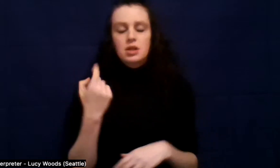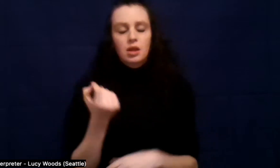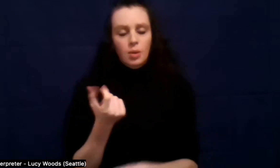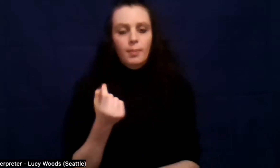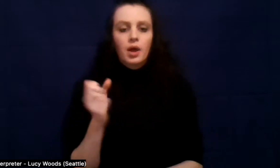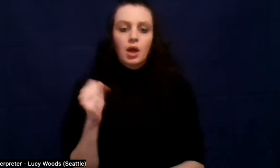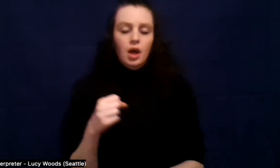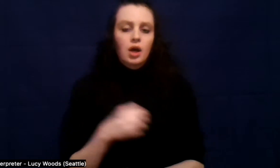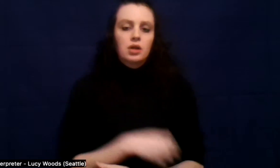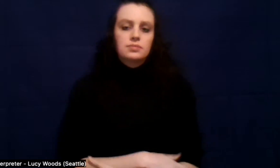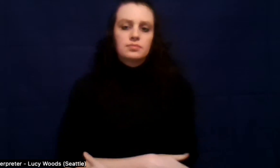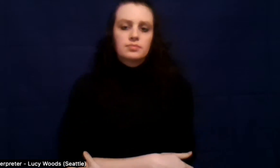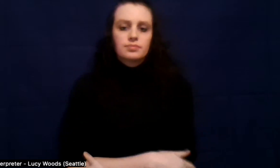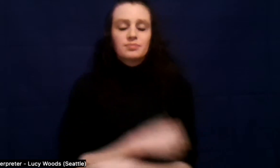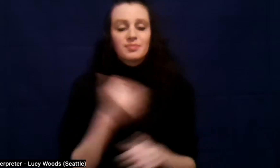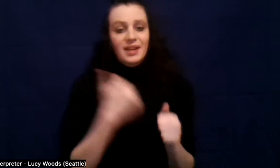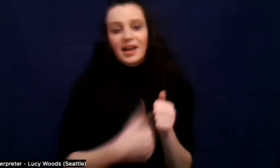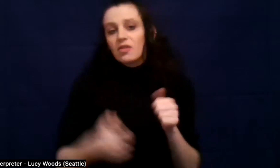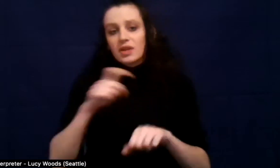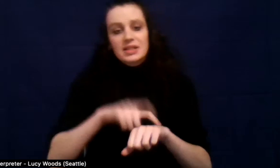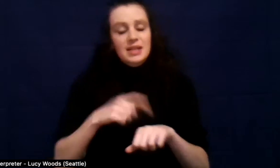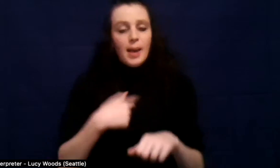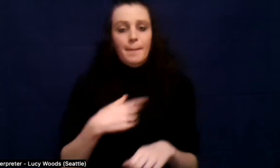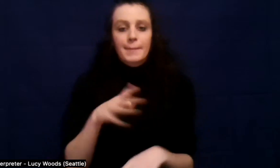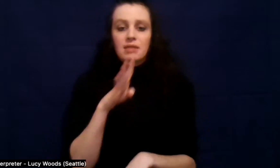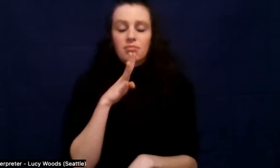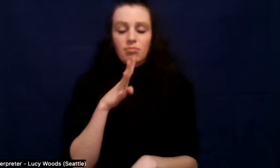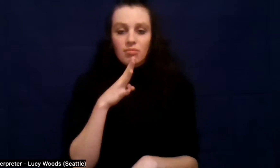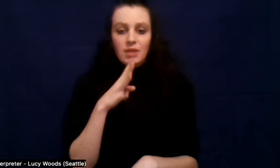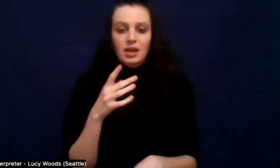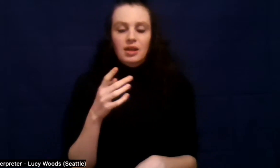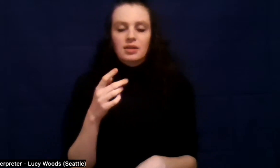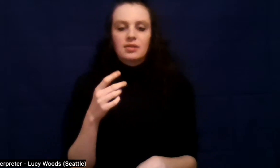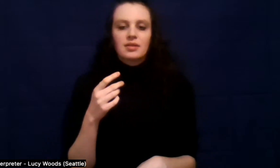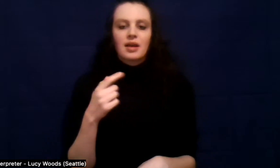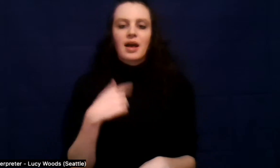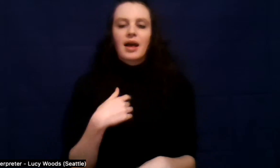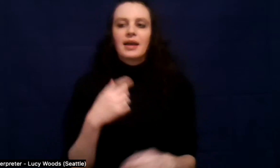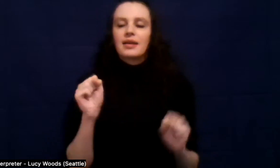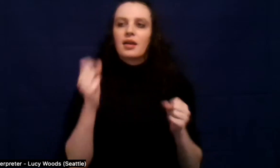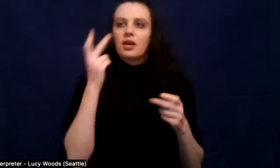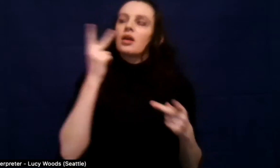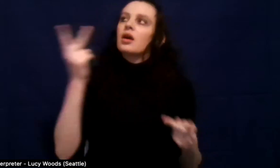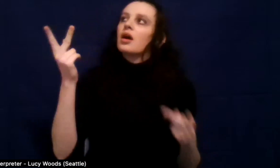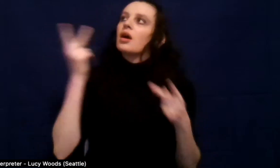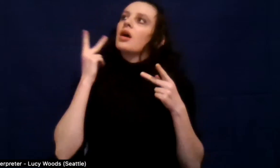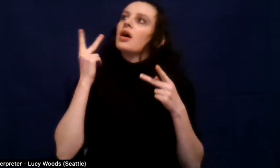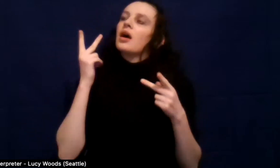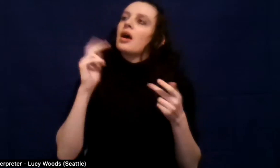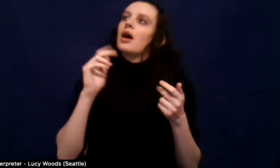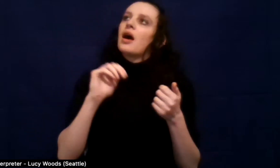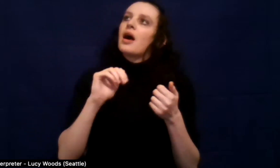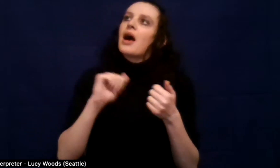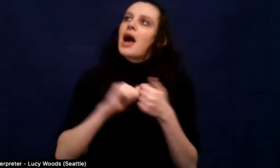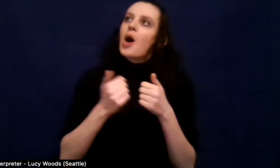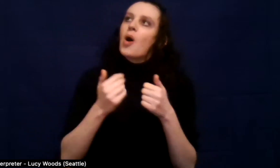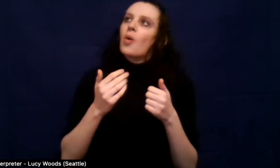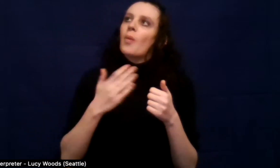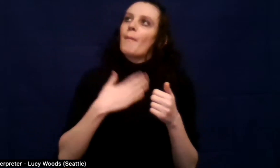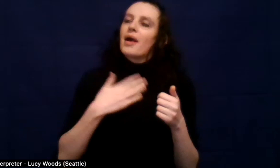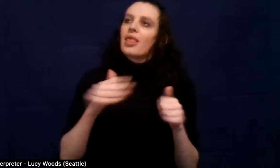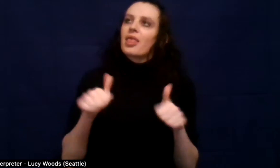Every time I get to speak, I get to think back about what it used to be like and what it's like now. That is such a beautiful thing.